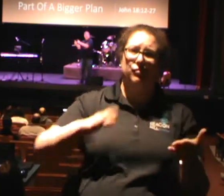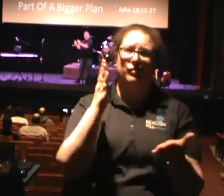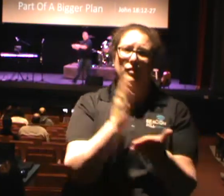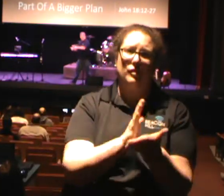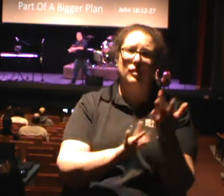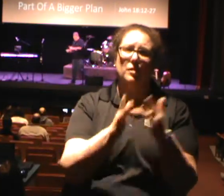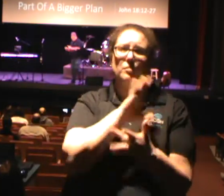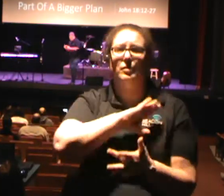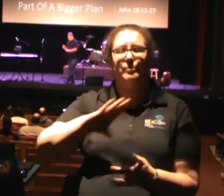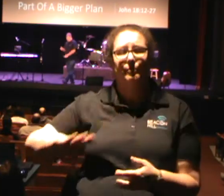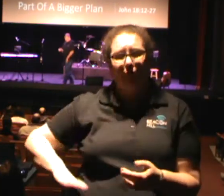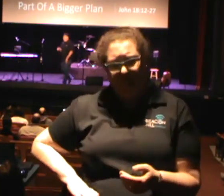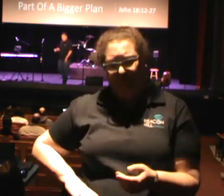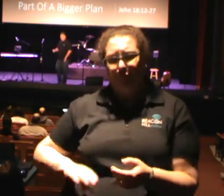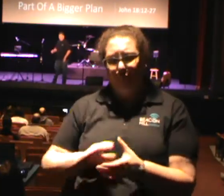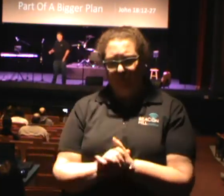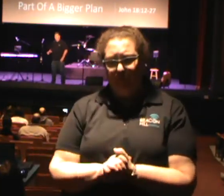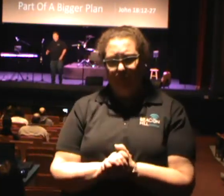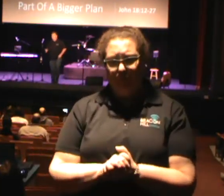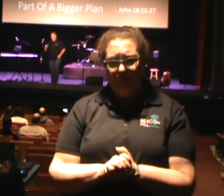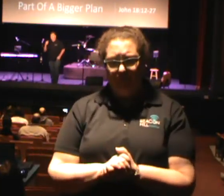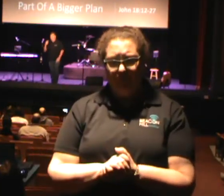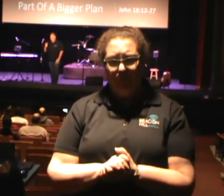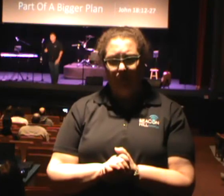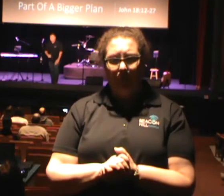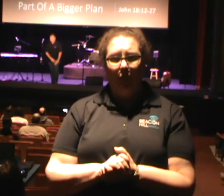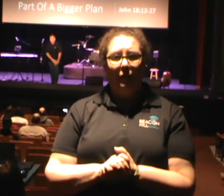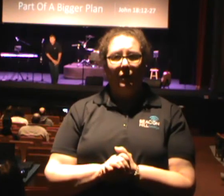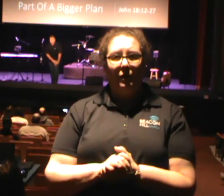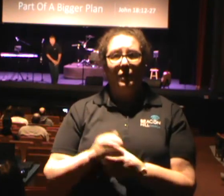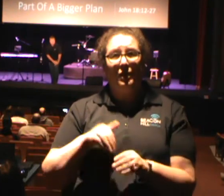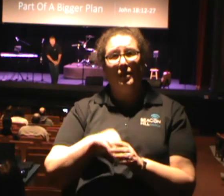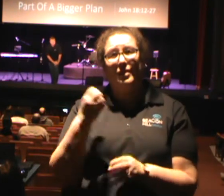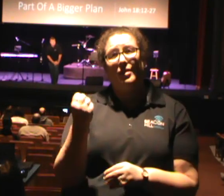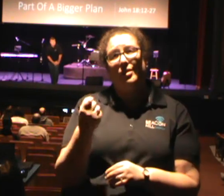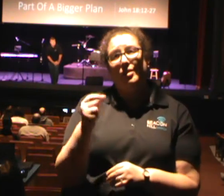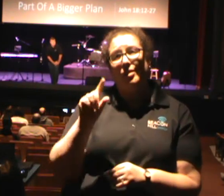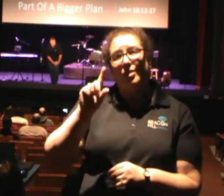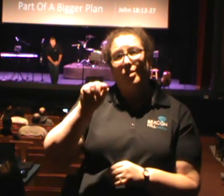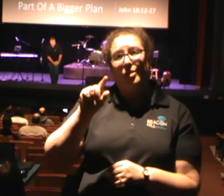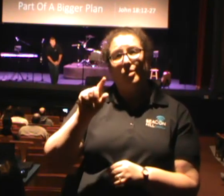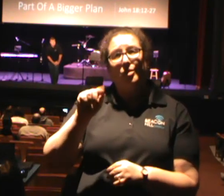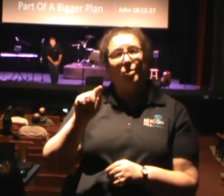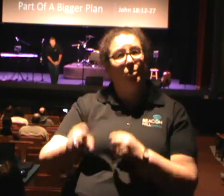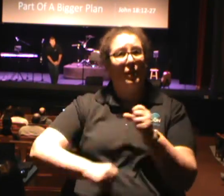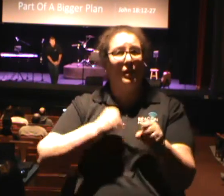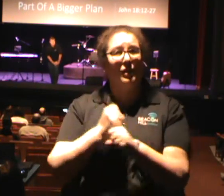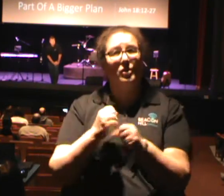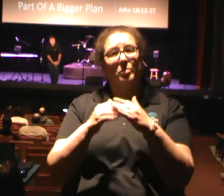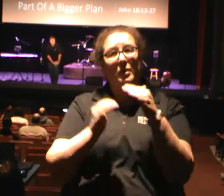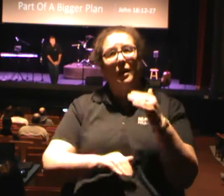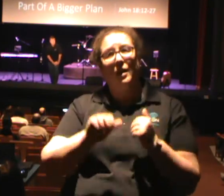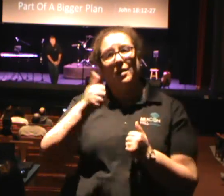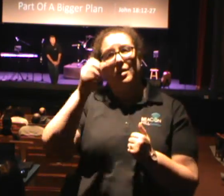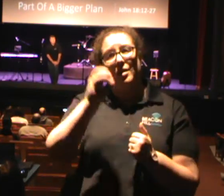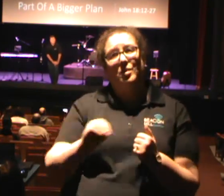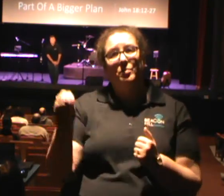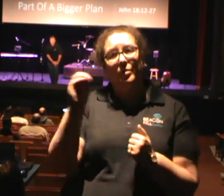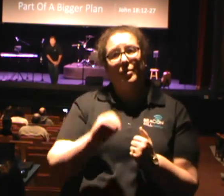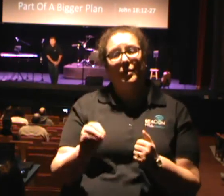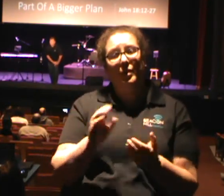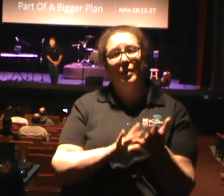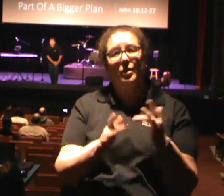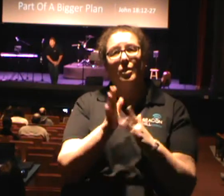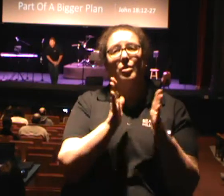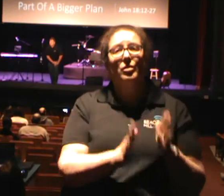the stats show that within 20 years there will be less than 10% of Christians here in America. But you know what? You